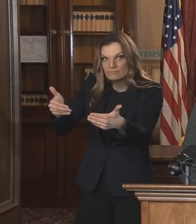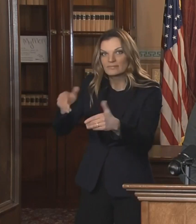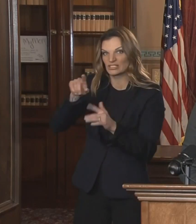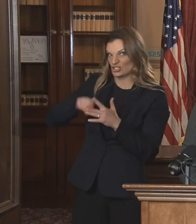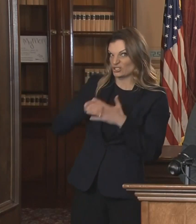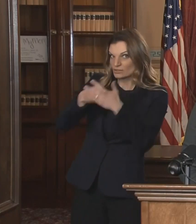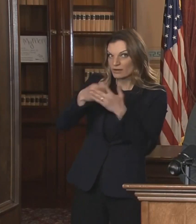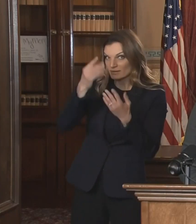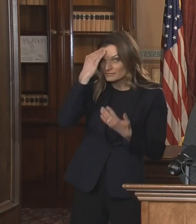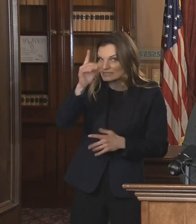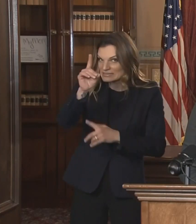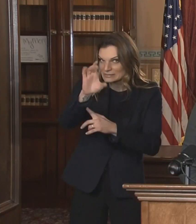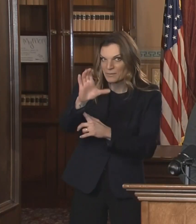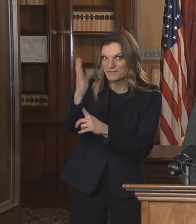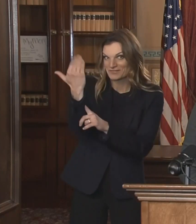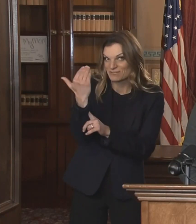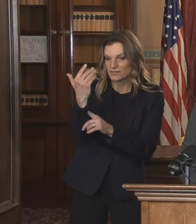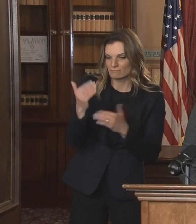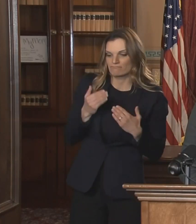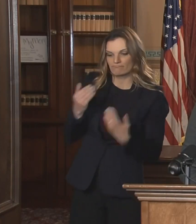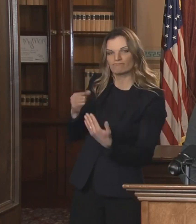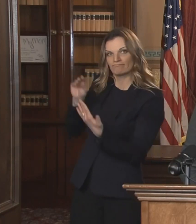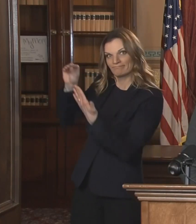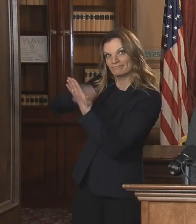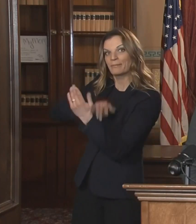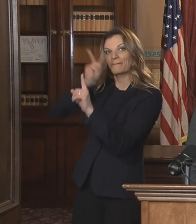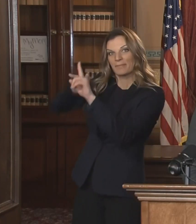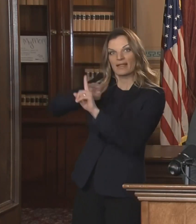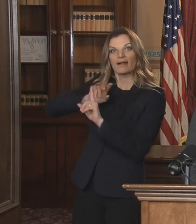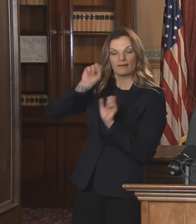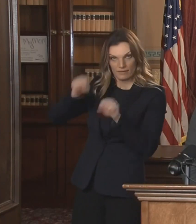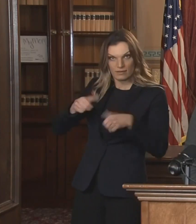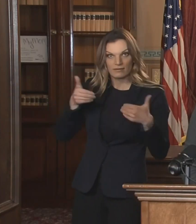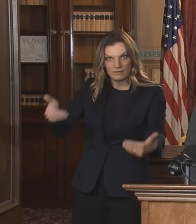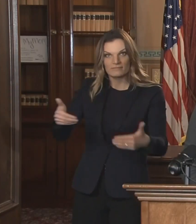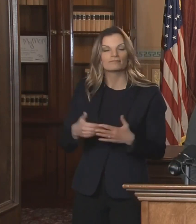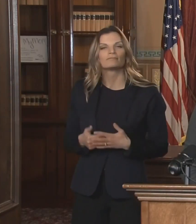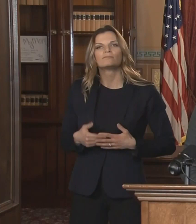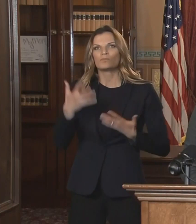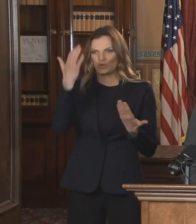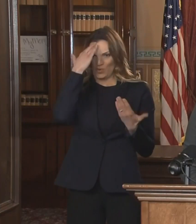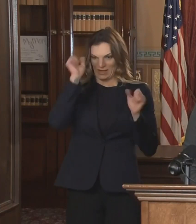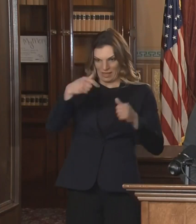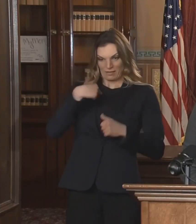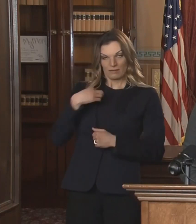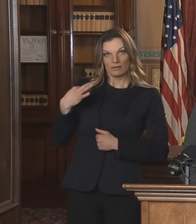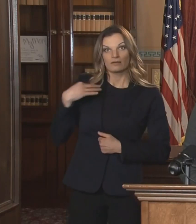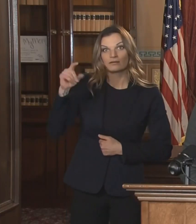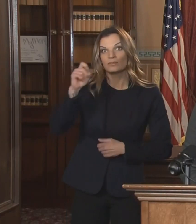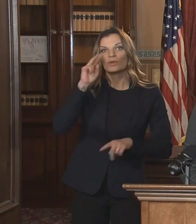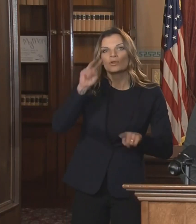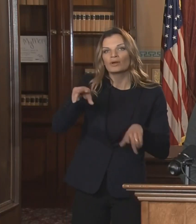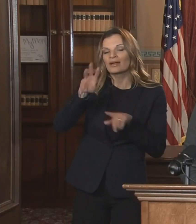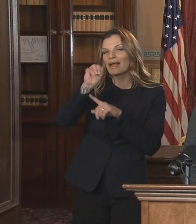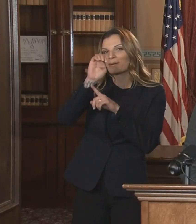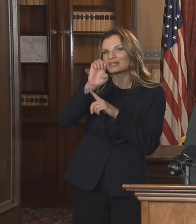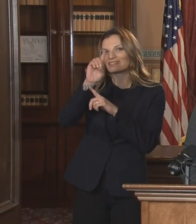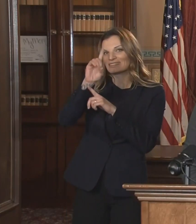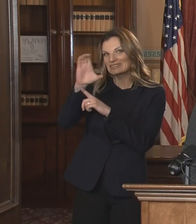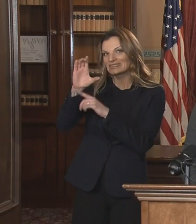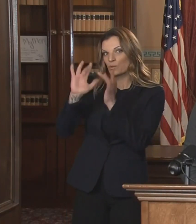15th. And to determine whether your business is eligible, please visit the MEDC website.